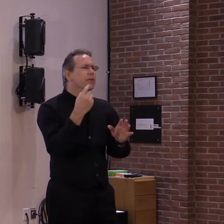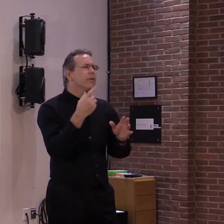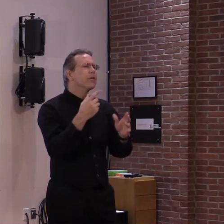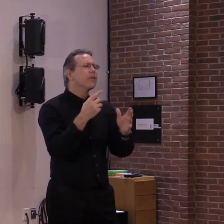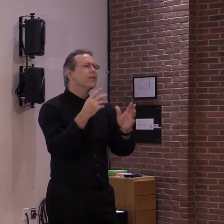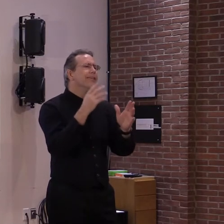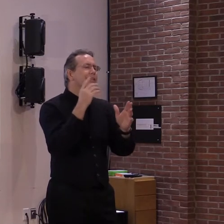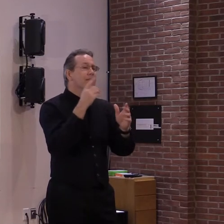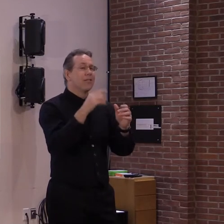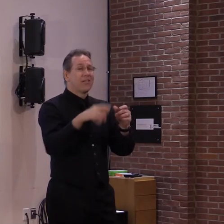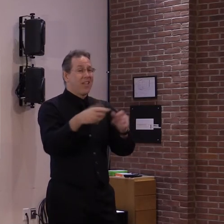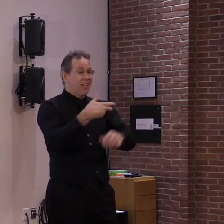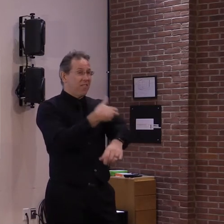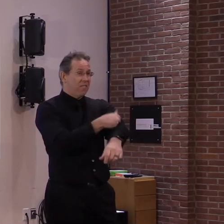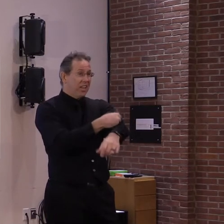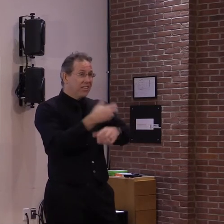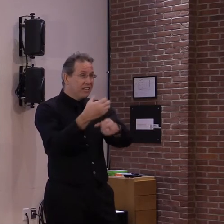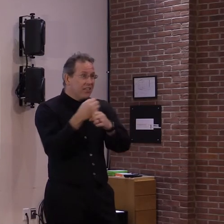vaccinated in Vermont.